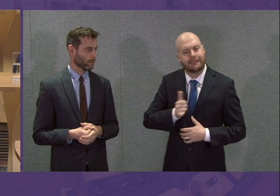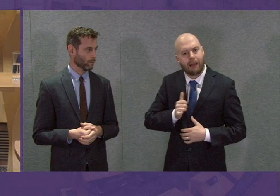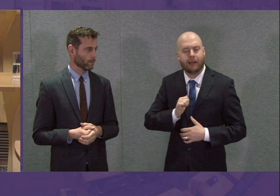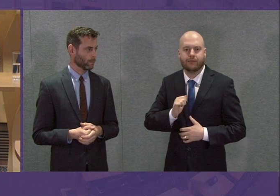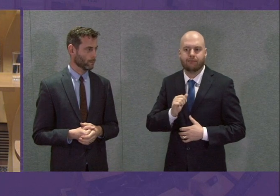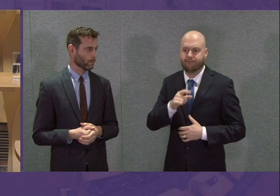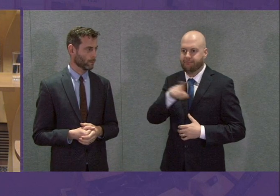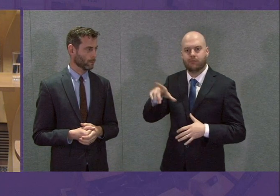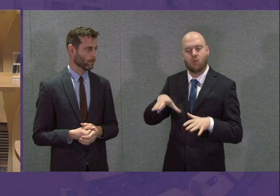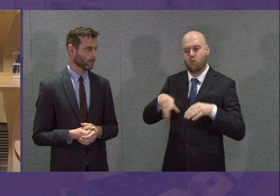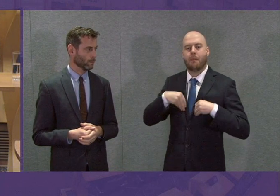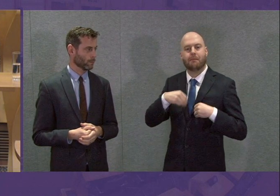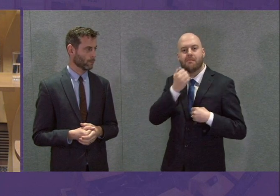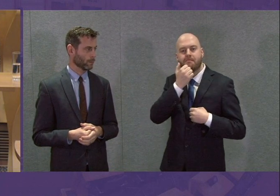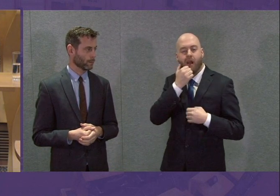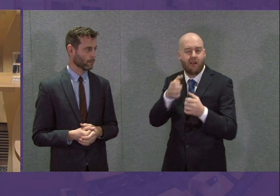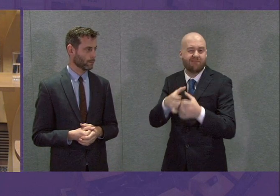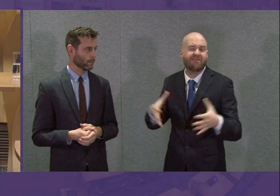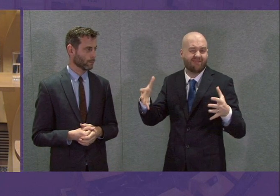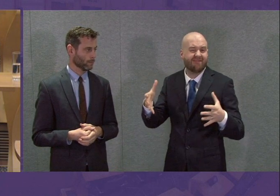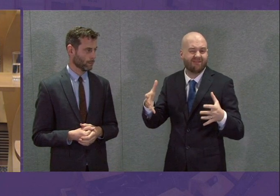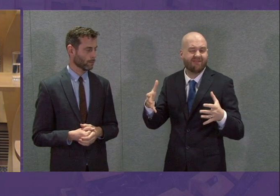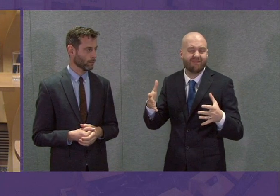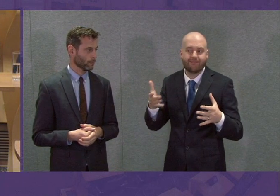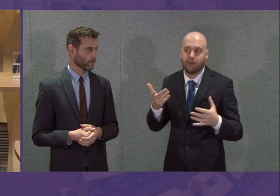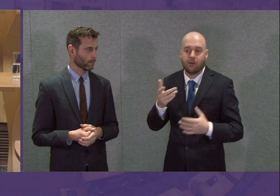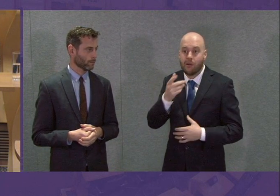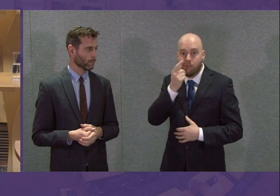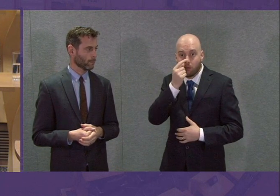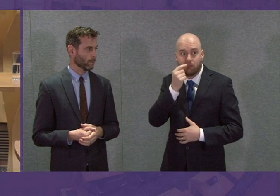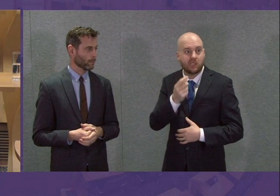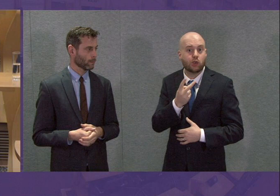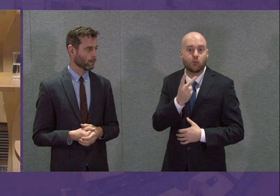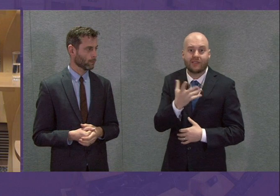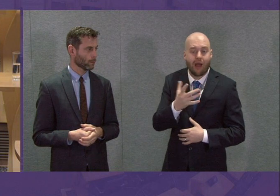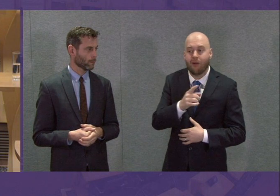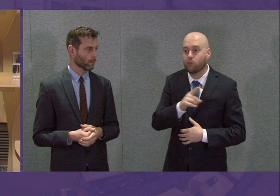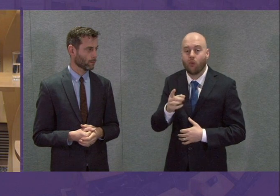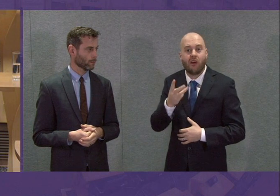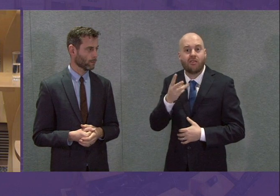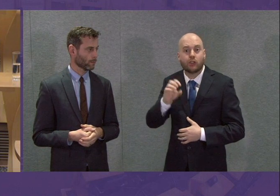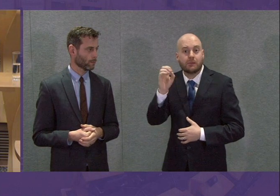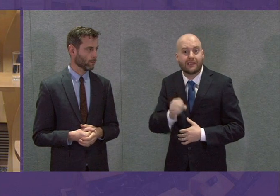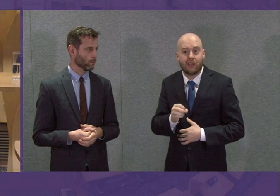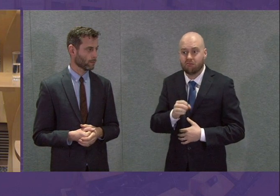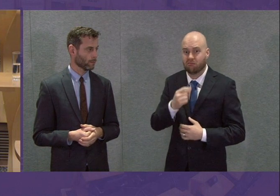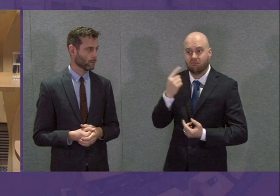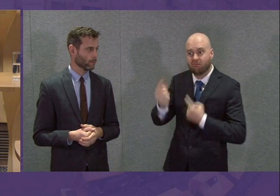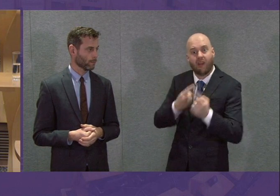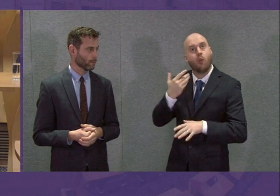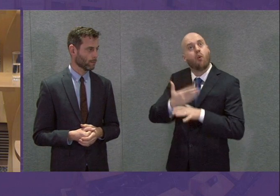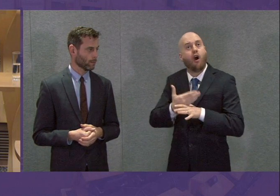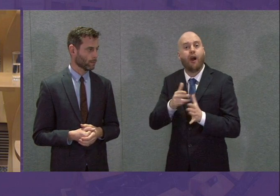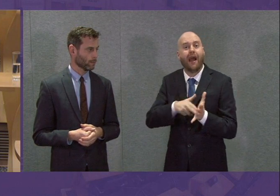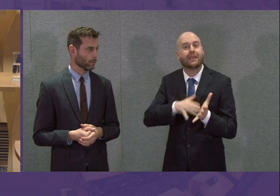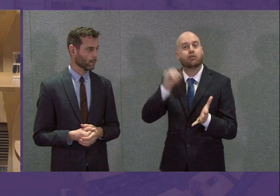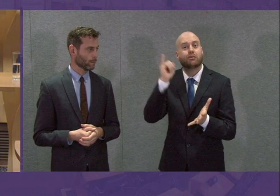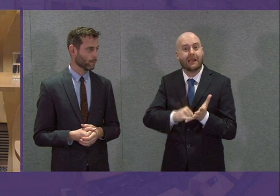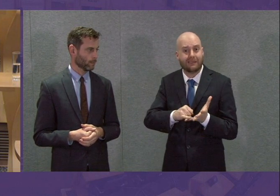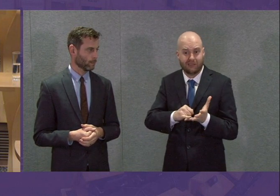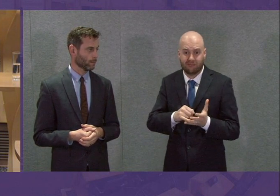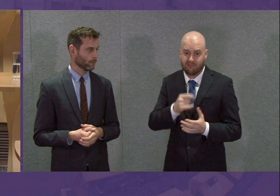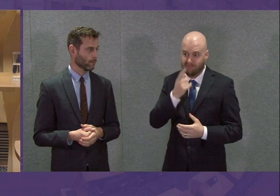outbreak. Absence rates of between 25 and 30 per cent of the NHS workforce at any one time.